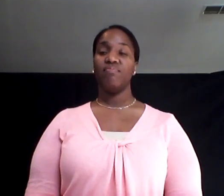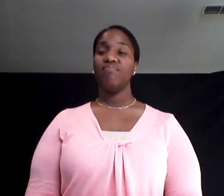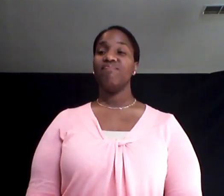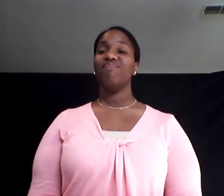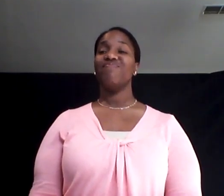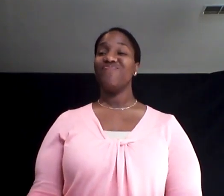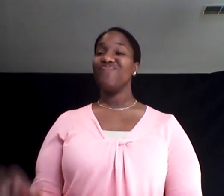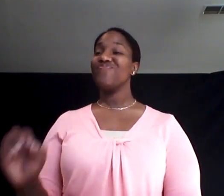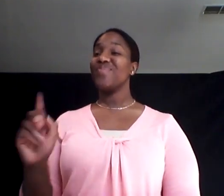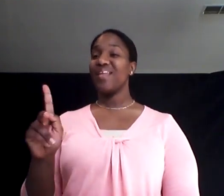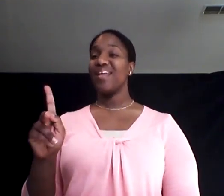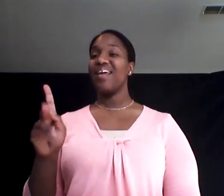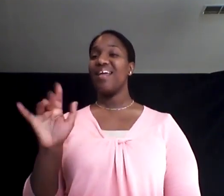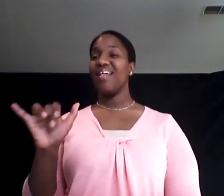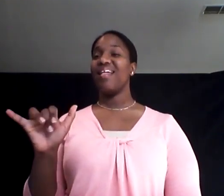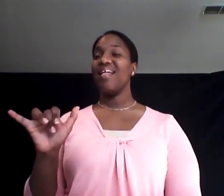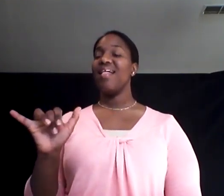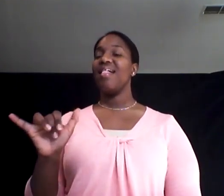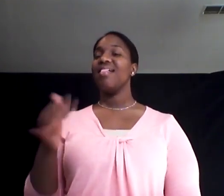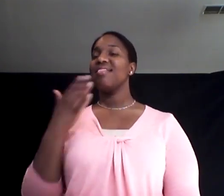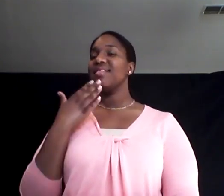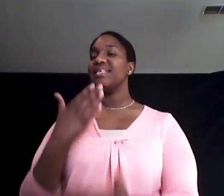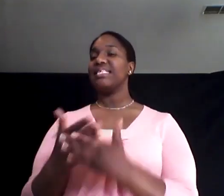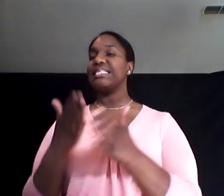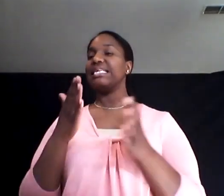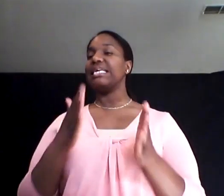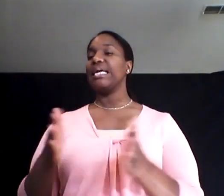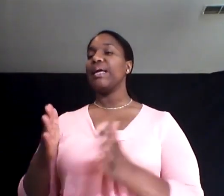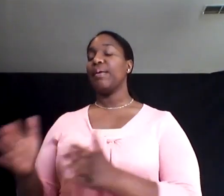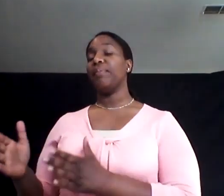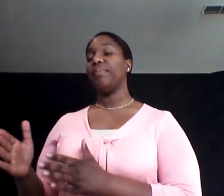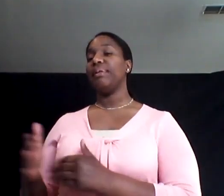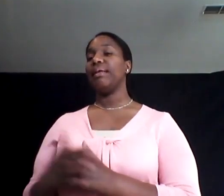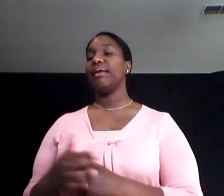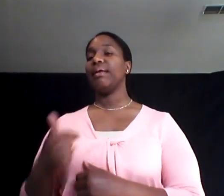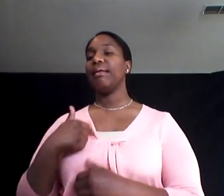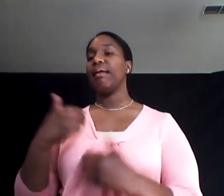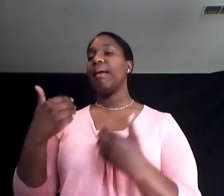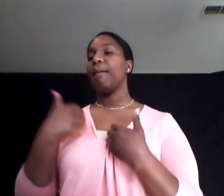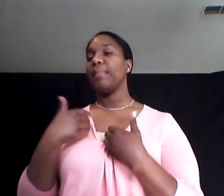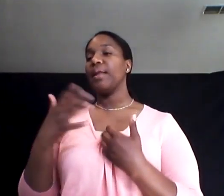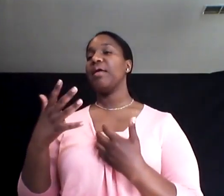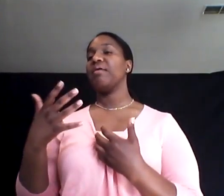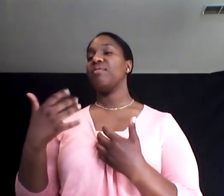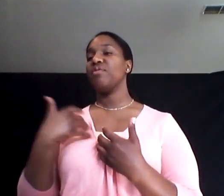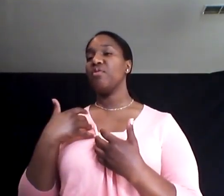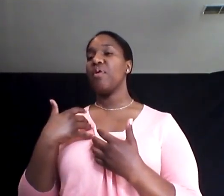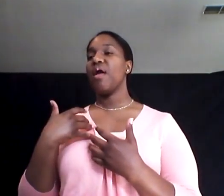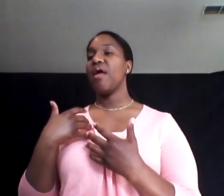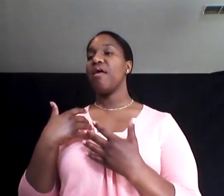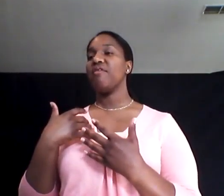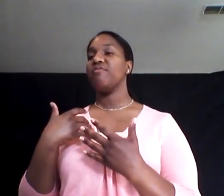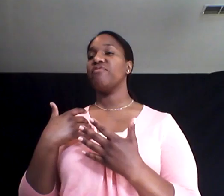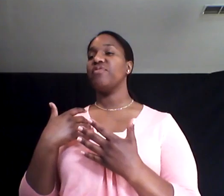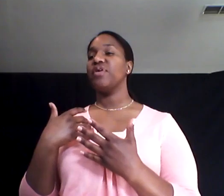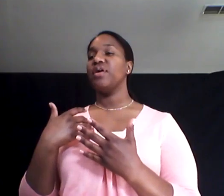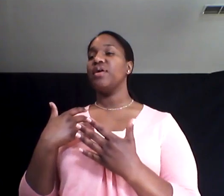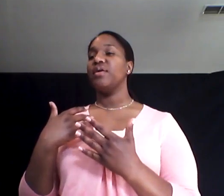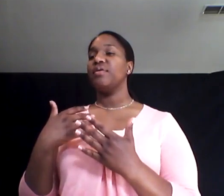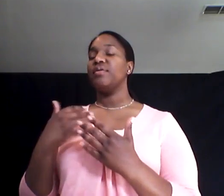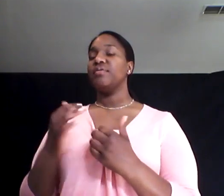Are there other options that you've also explored that might be in the same area that you might like to do?